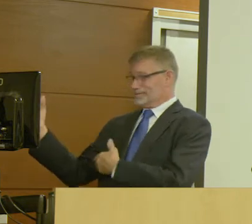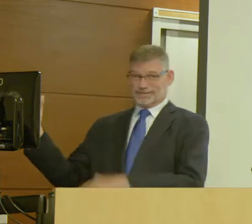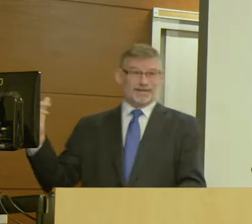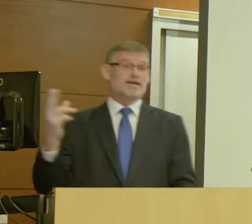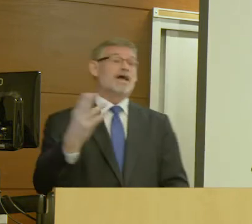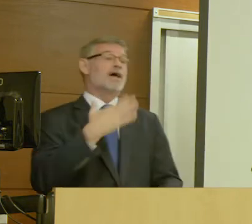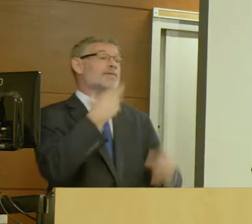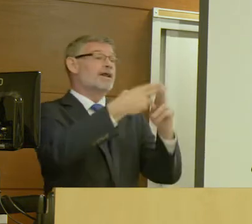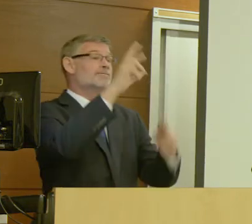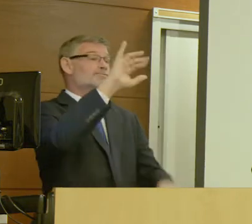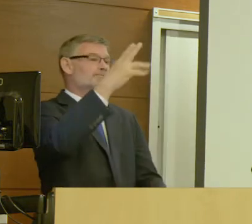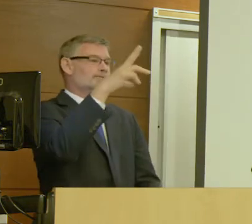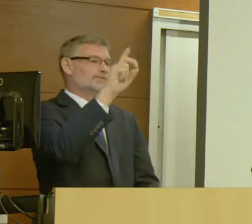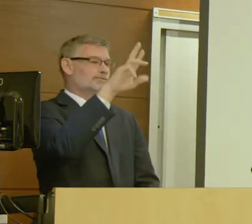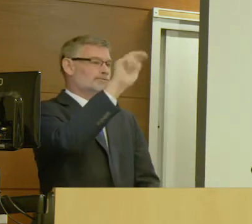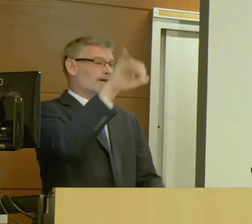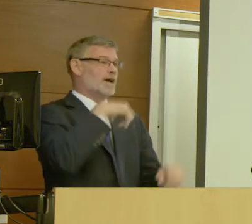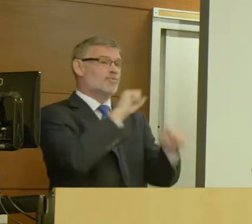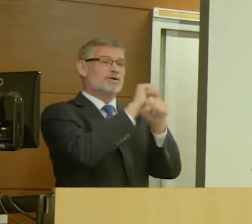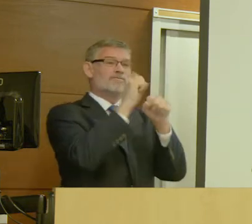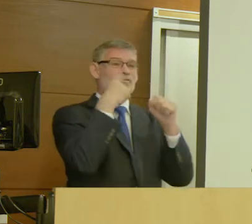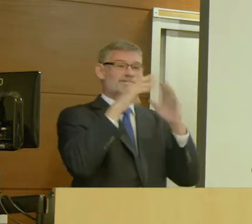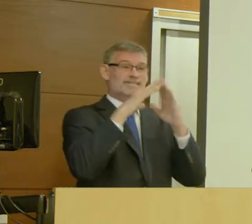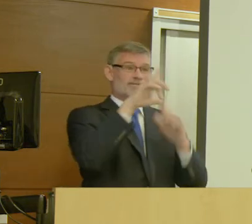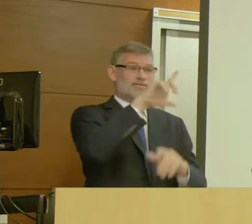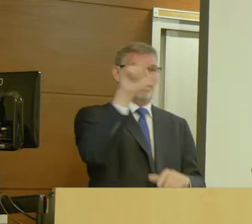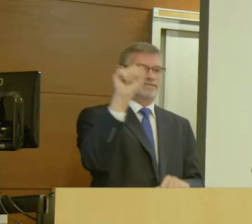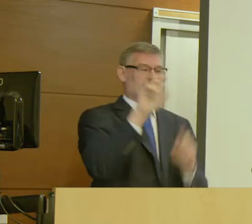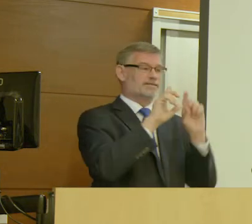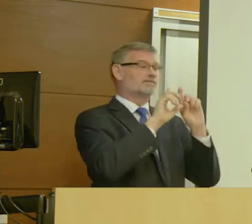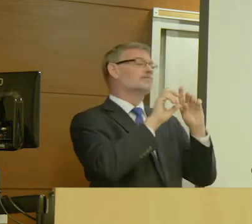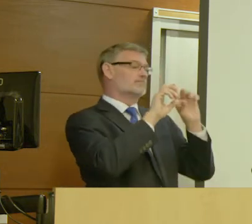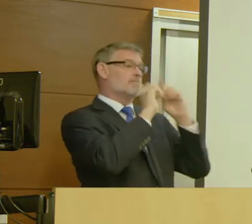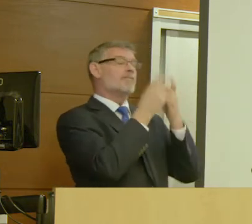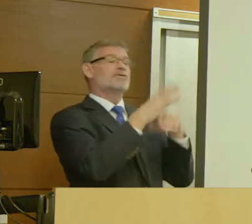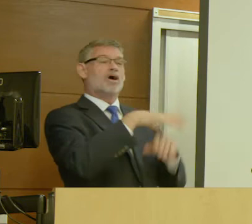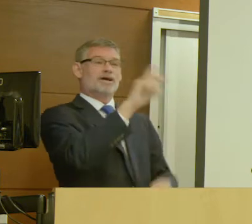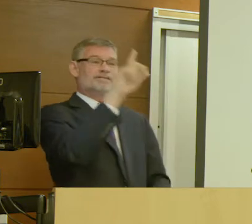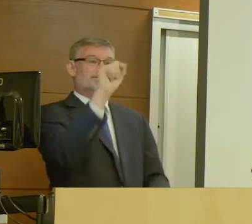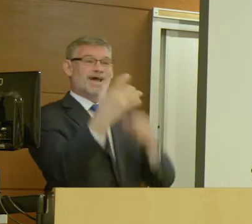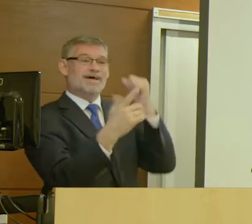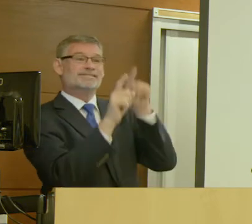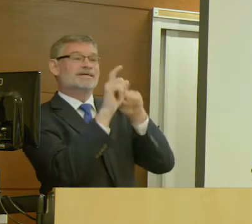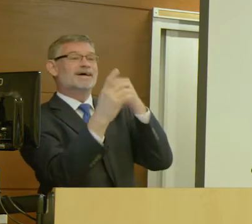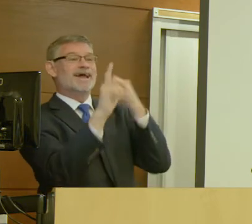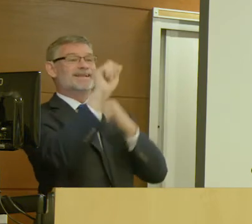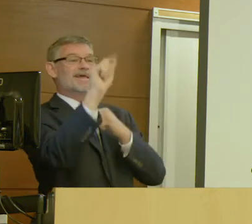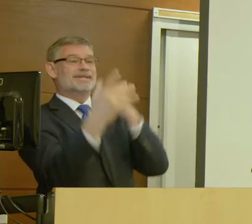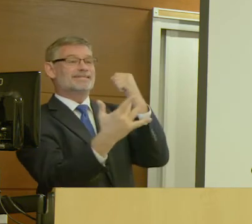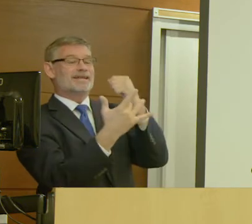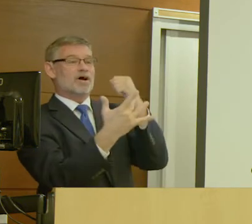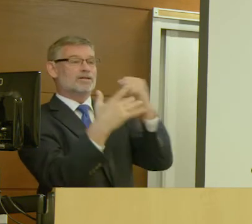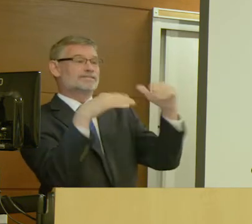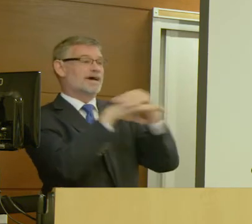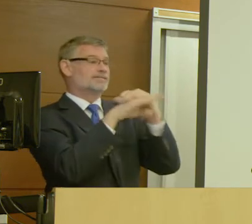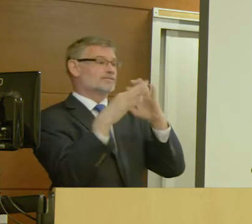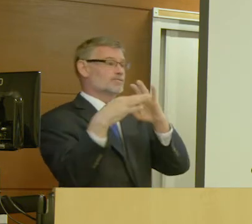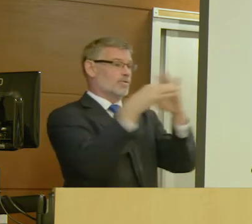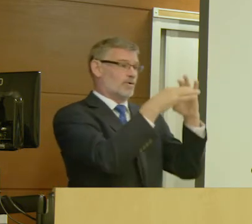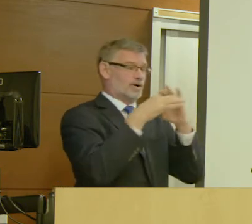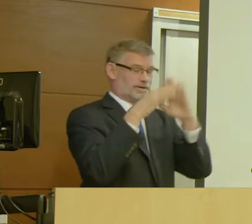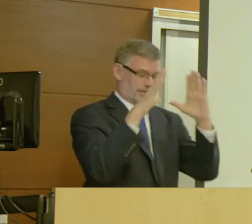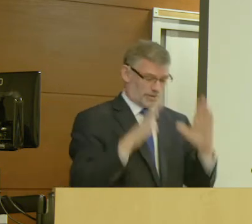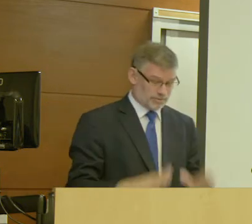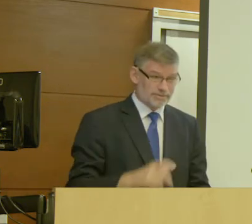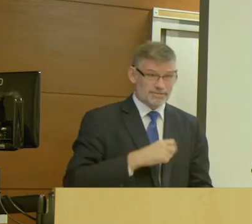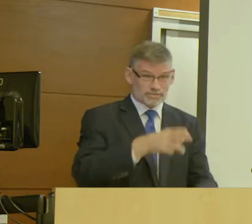All right, let's try this again. Thank you, Mitch. My name is Richard Ray. I work for the City of Los Angeles, the Department on Disability. I work